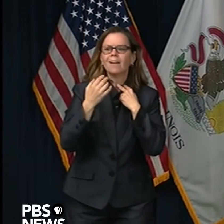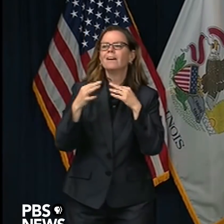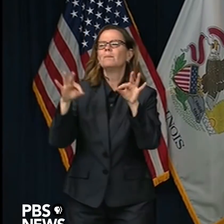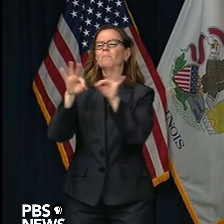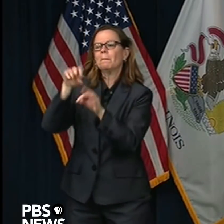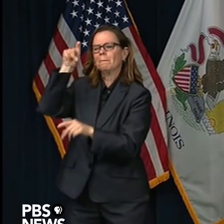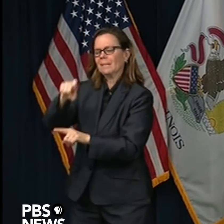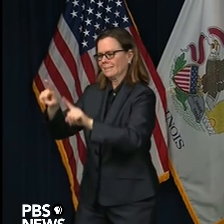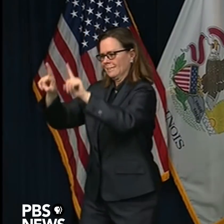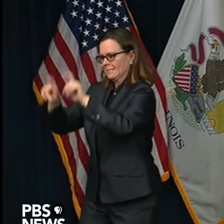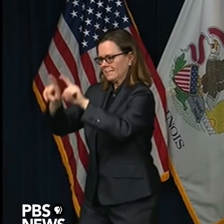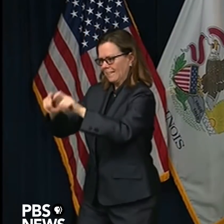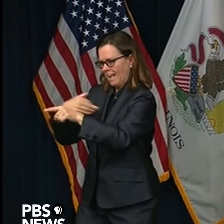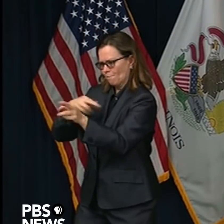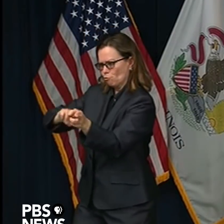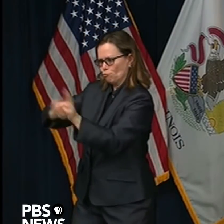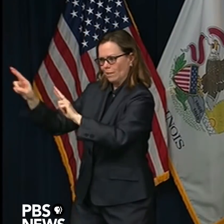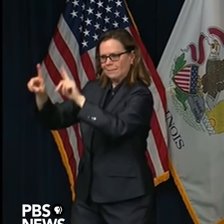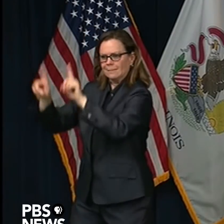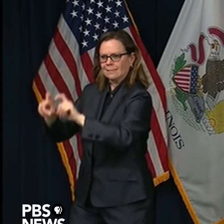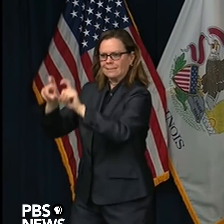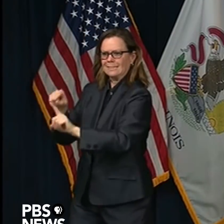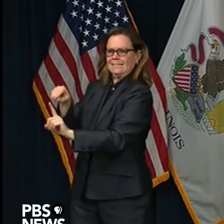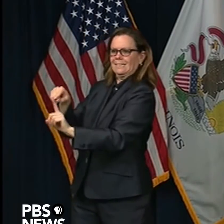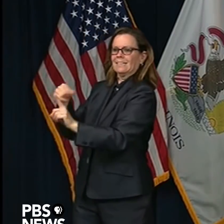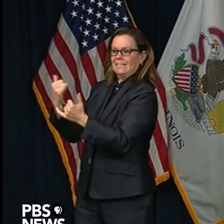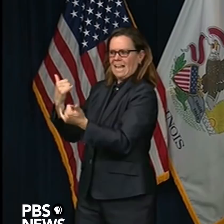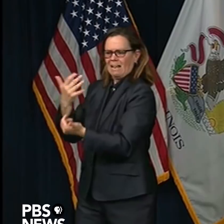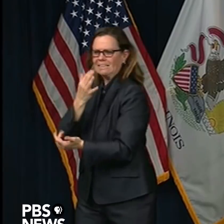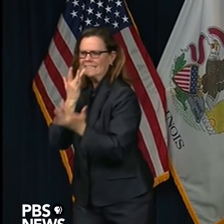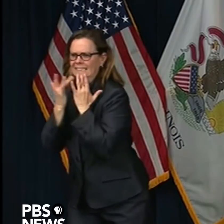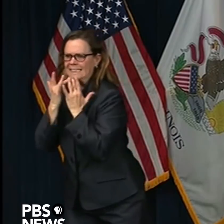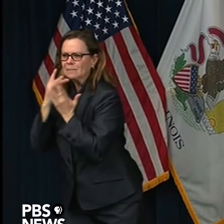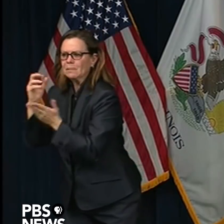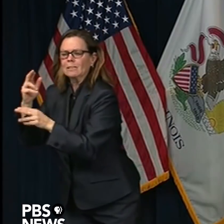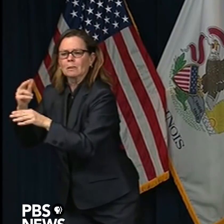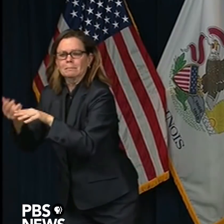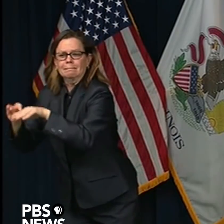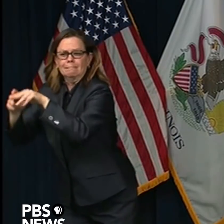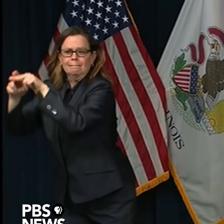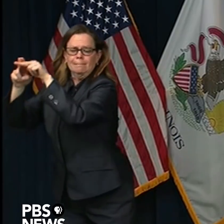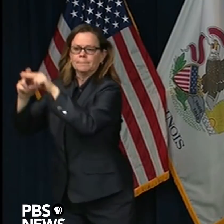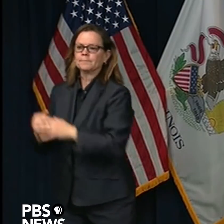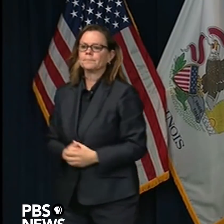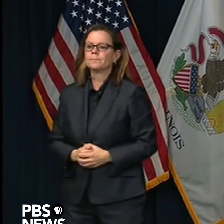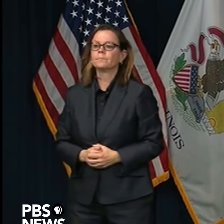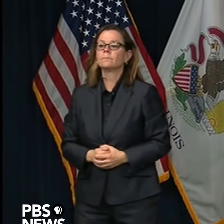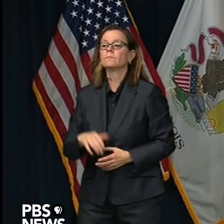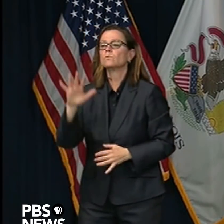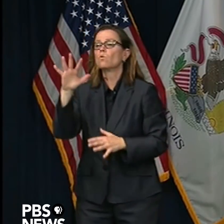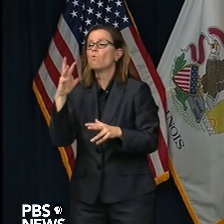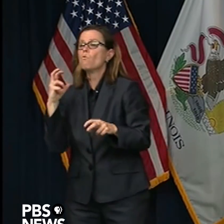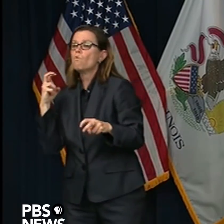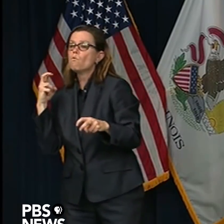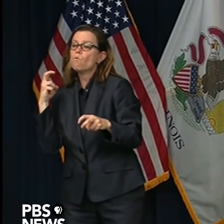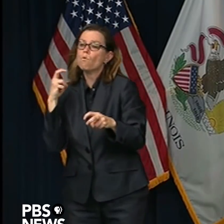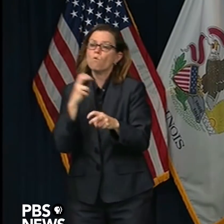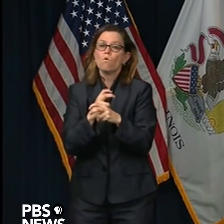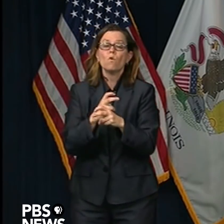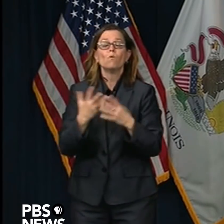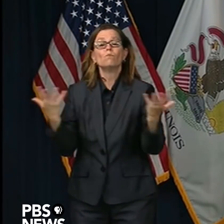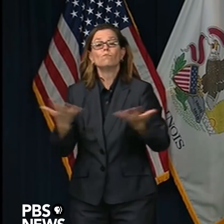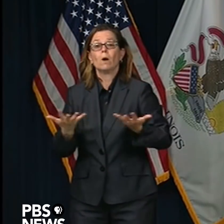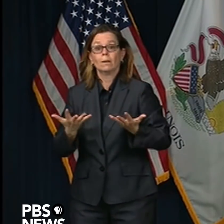that they're only providing a limited number of swabs for each of those sites, as they have only been using a limited number of swabs themselves